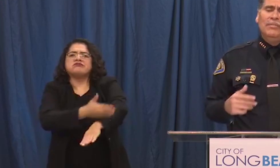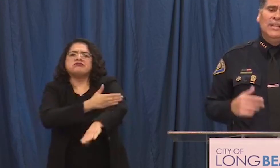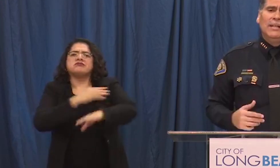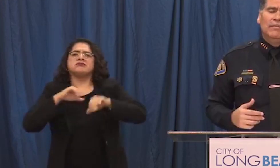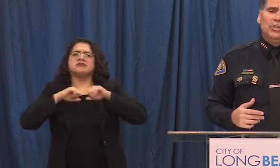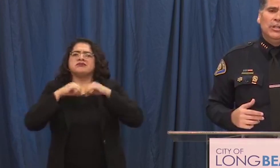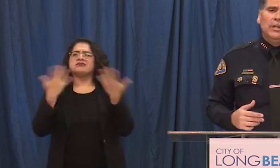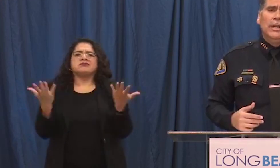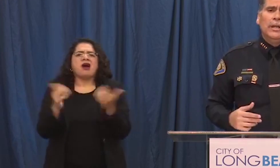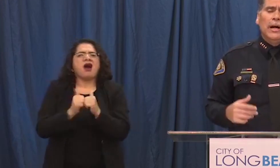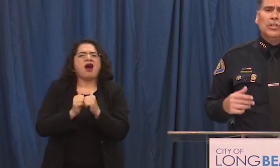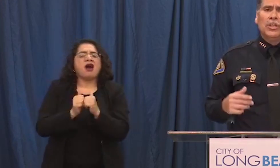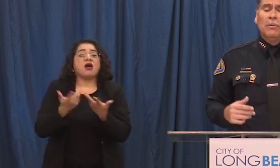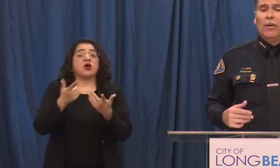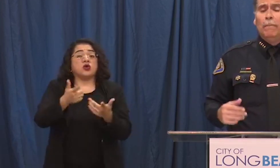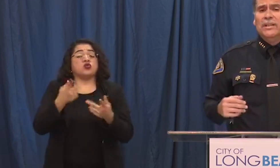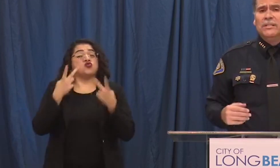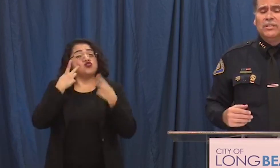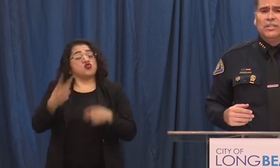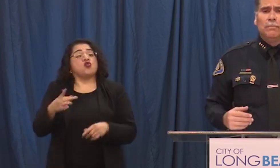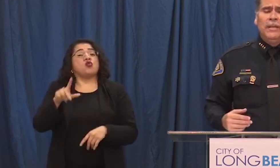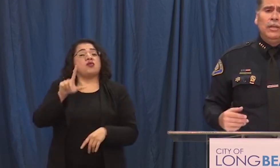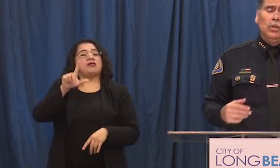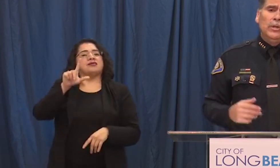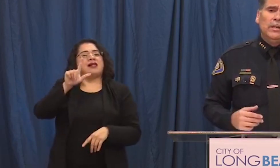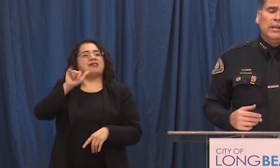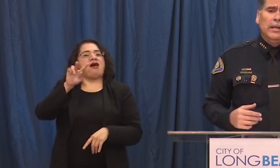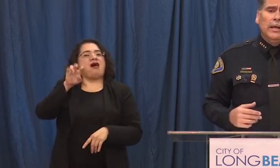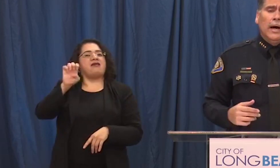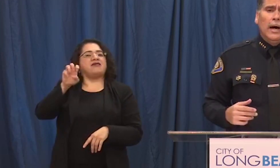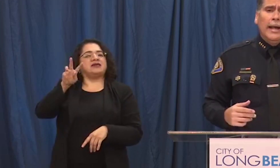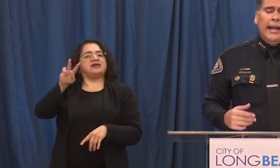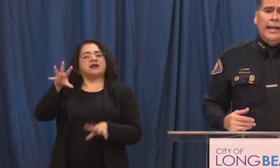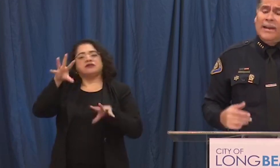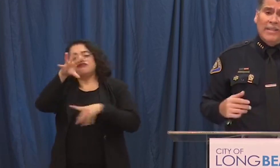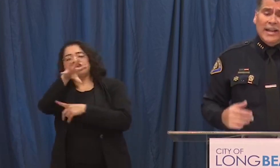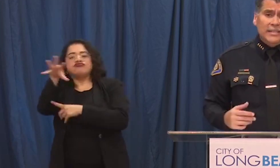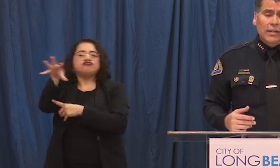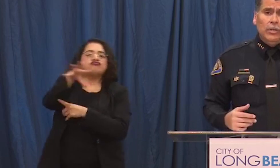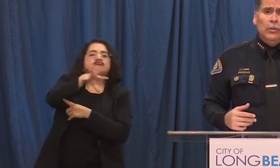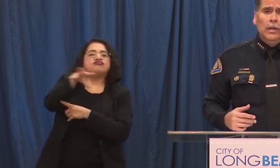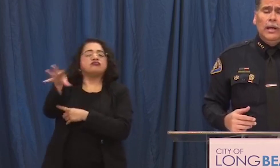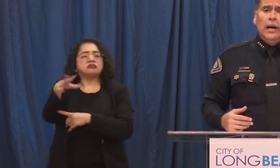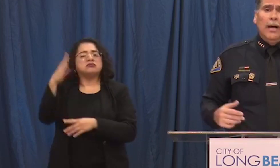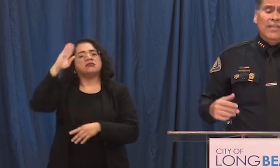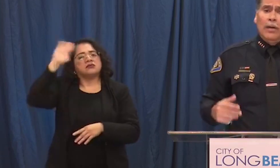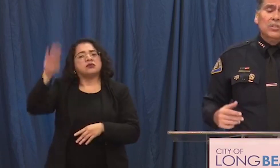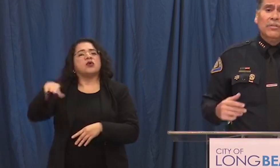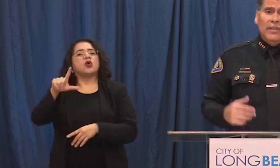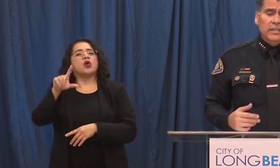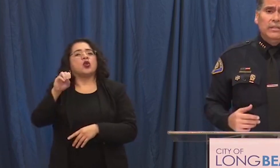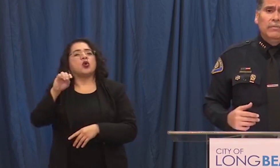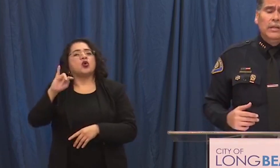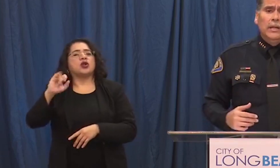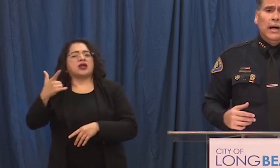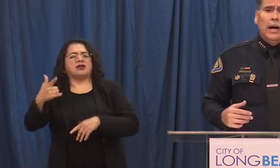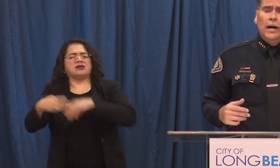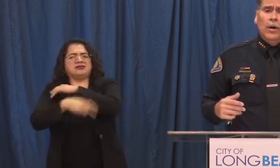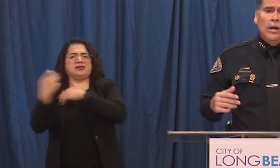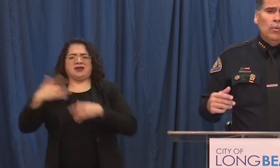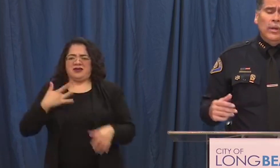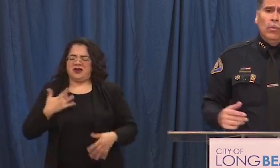on live television uh some of our businesses being looted uh and I've got to tell you uh that was offensive